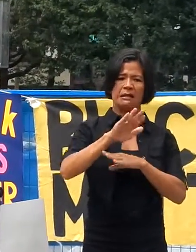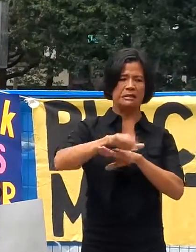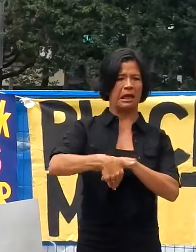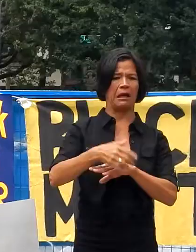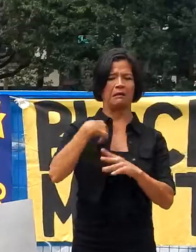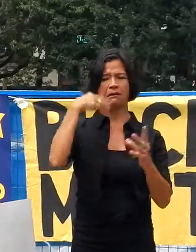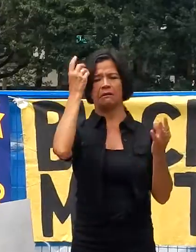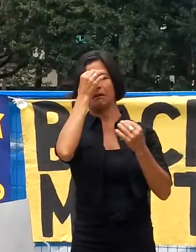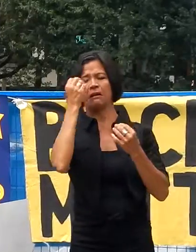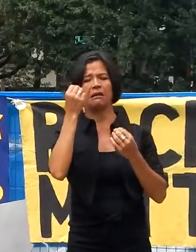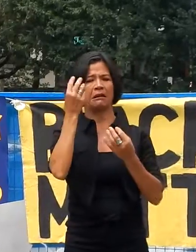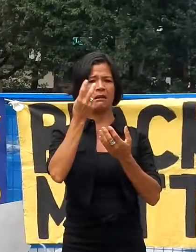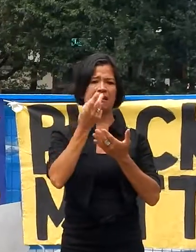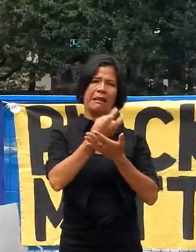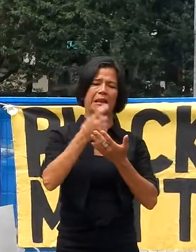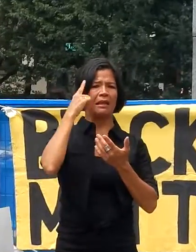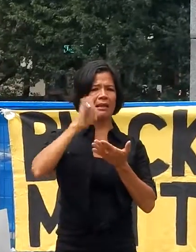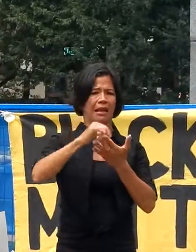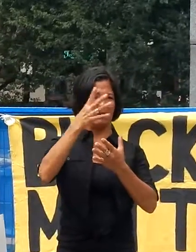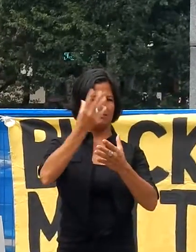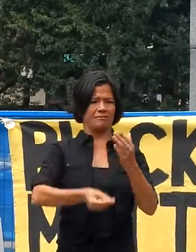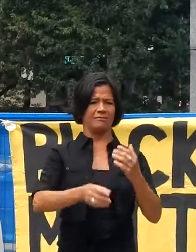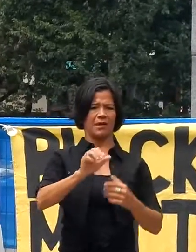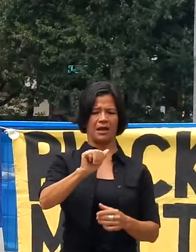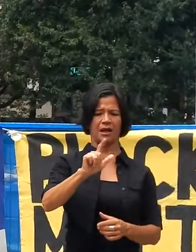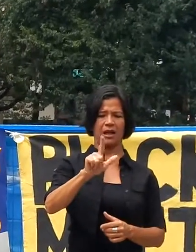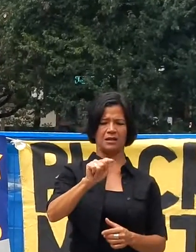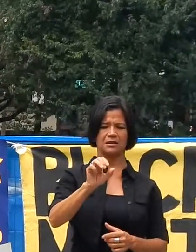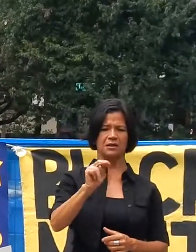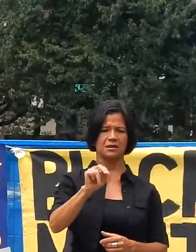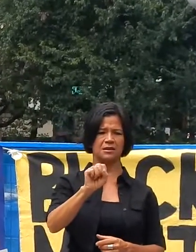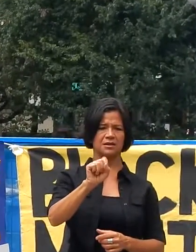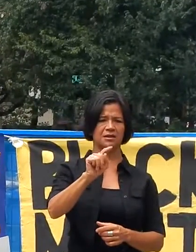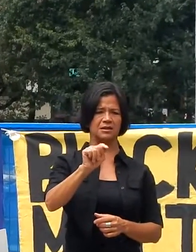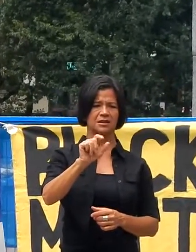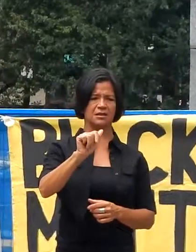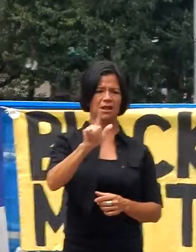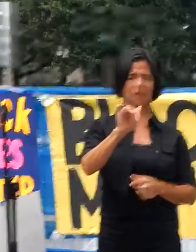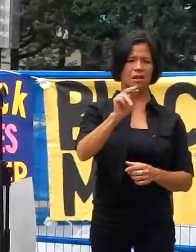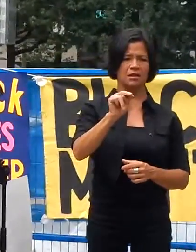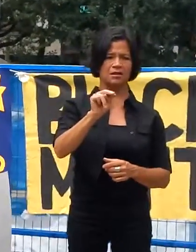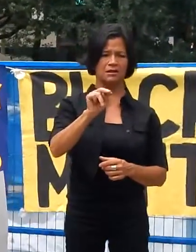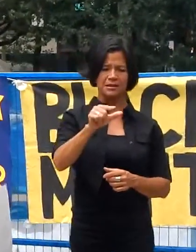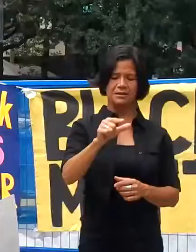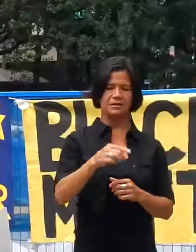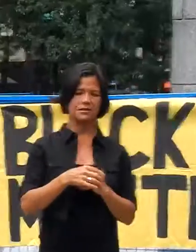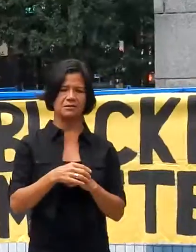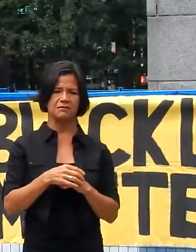late Alton Sterling, a tear rolled as a mother of sons.